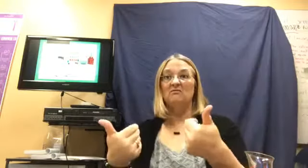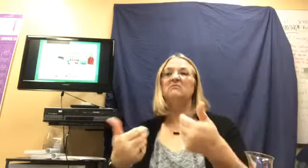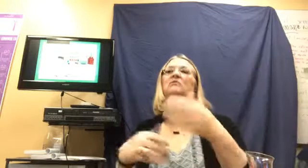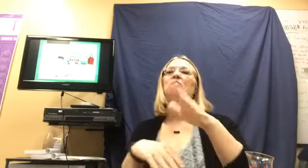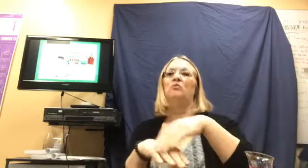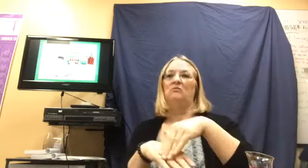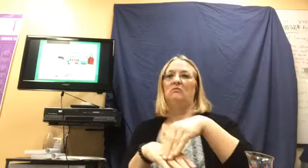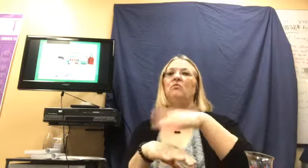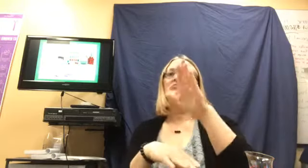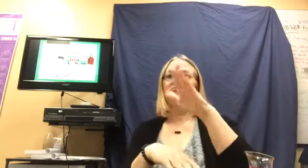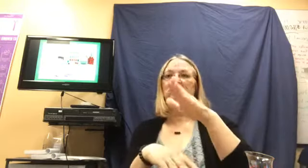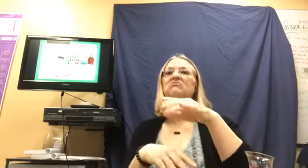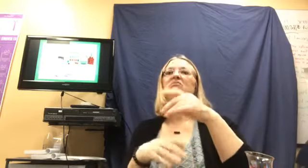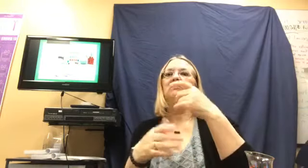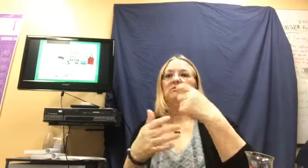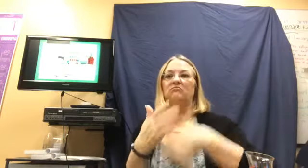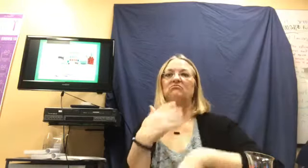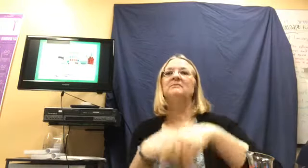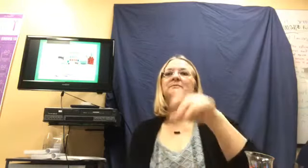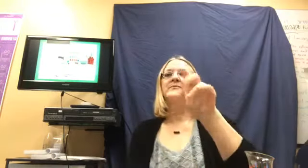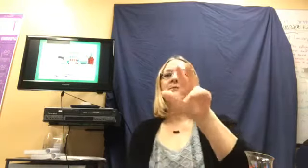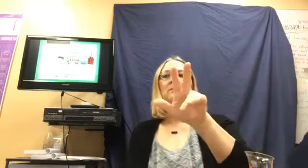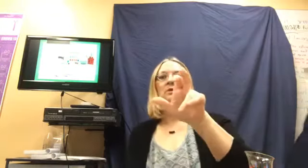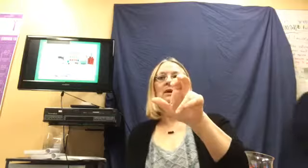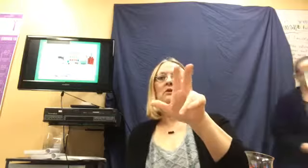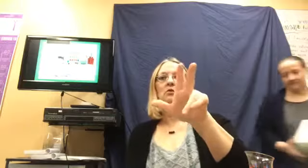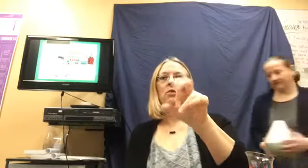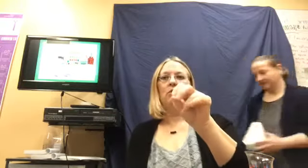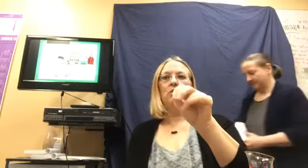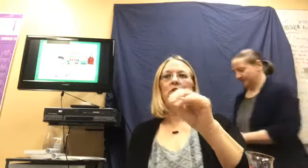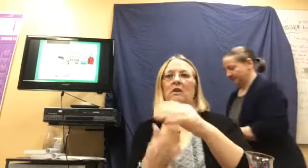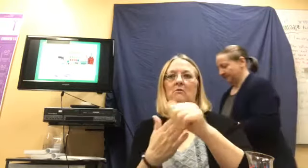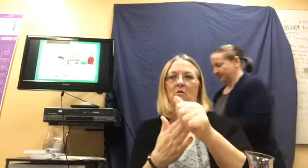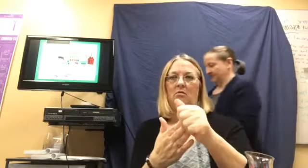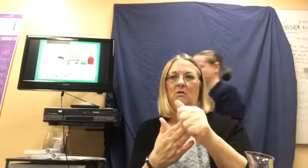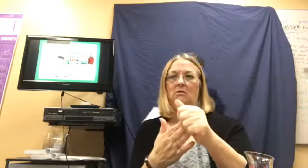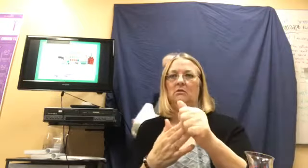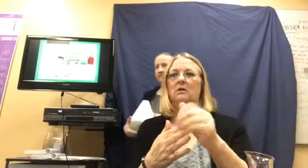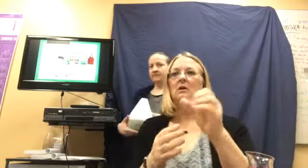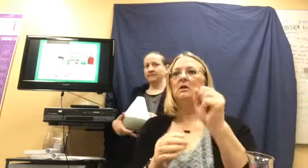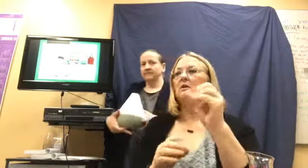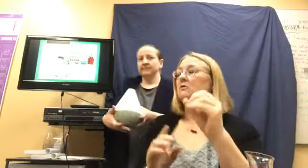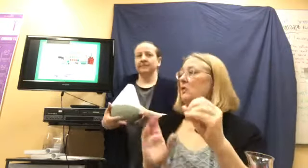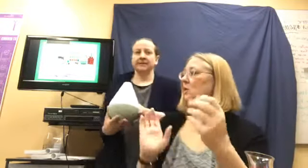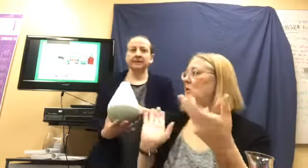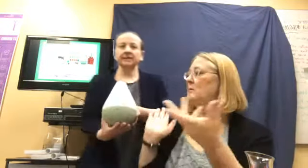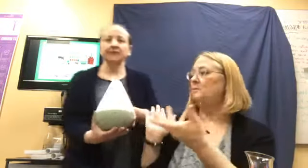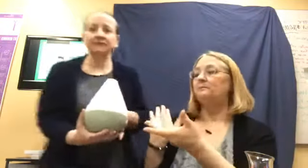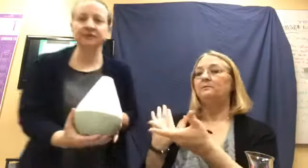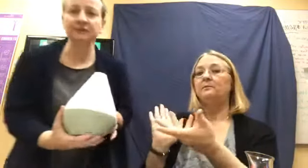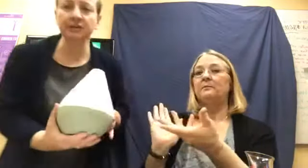this is our diffuser,